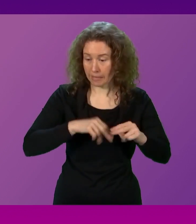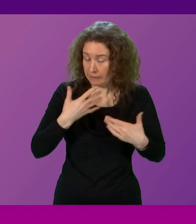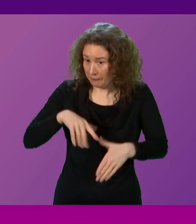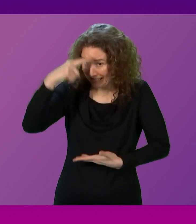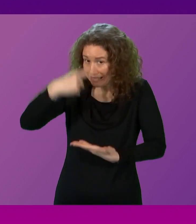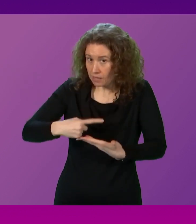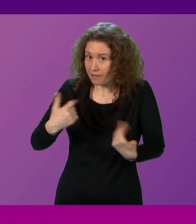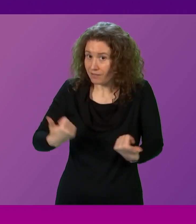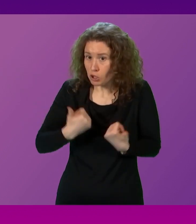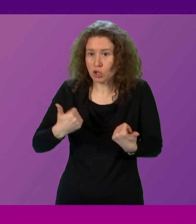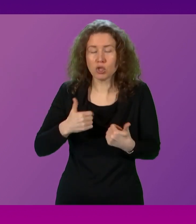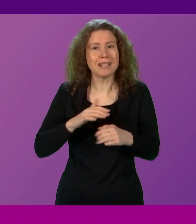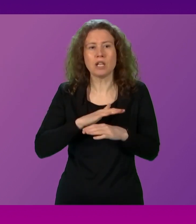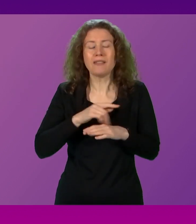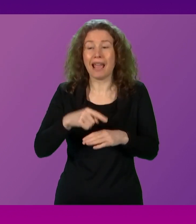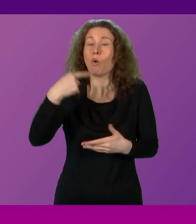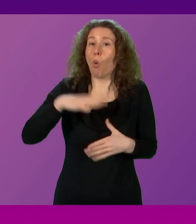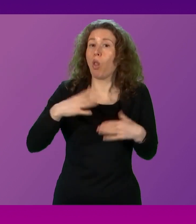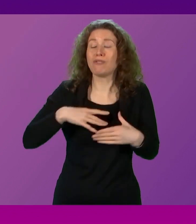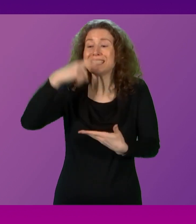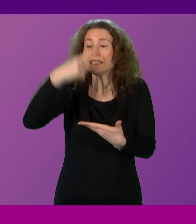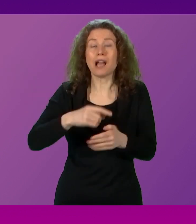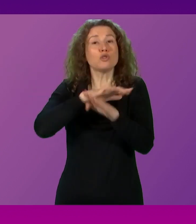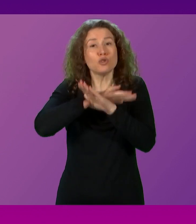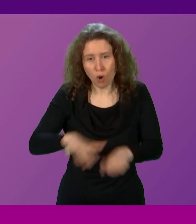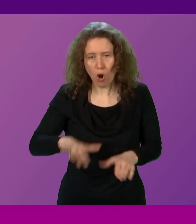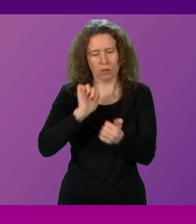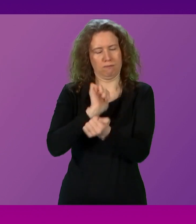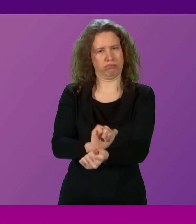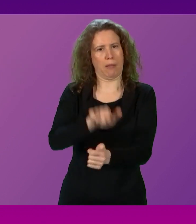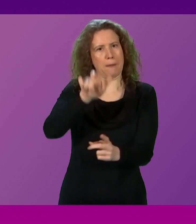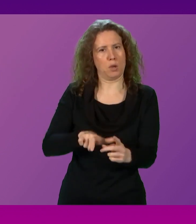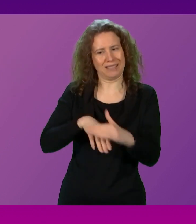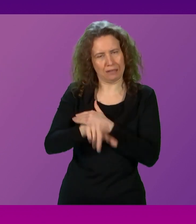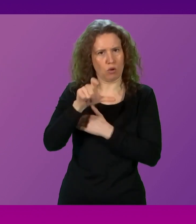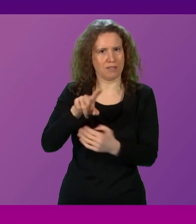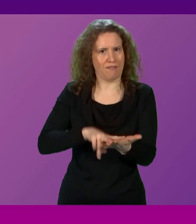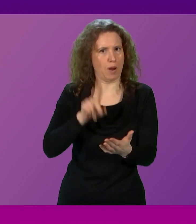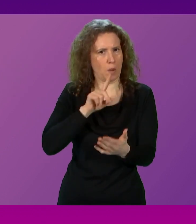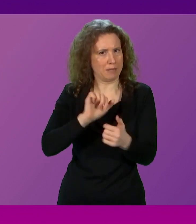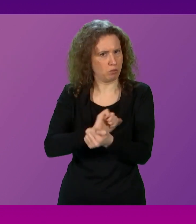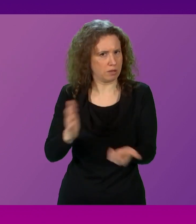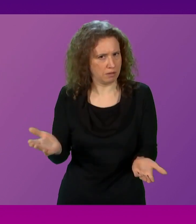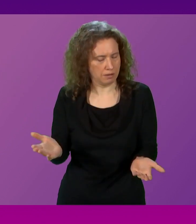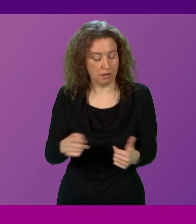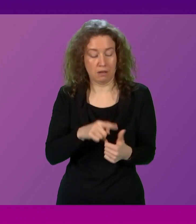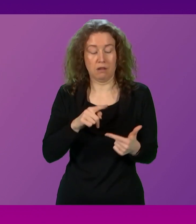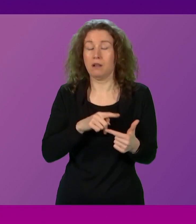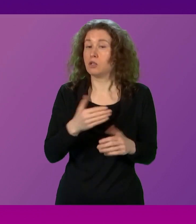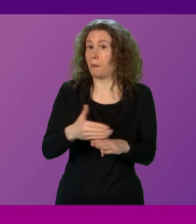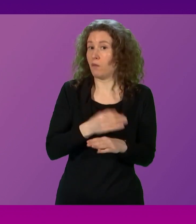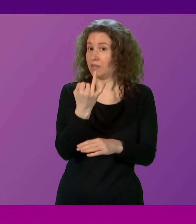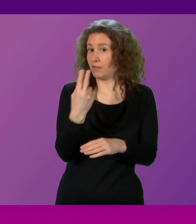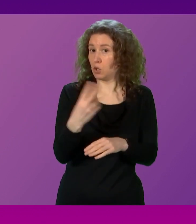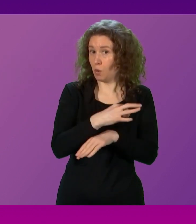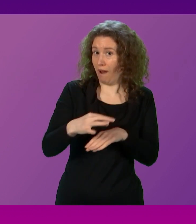taken not to incarcerate this prisoner in Corkham Vale. And before the 72-hour period